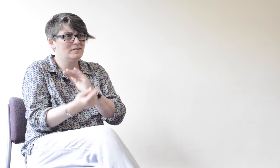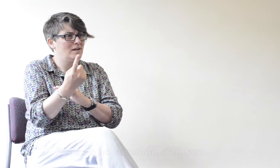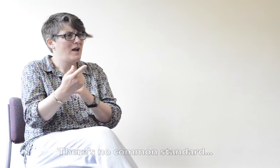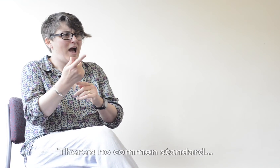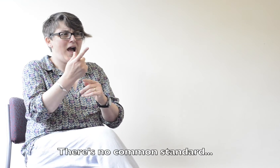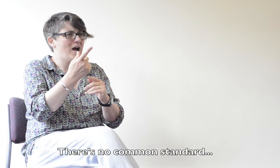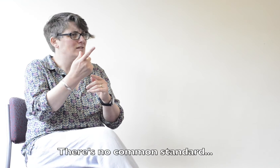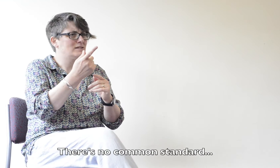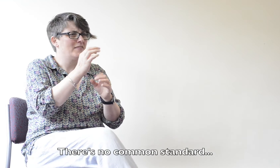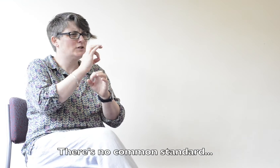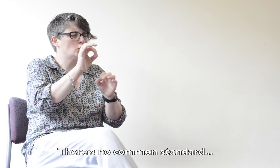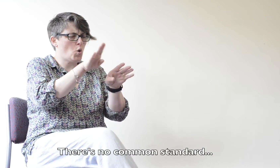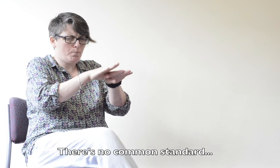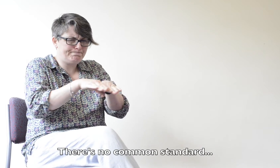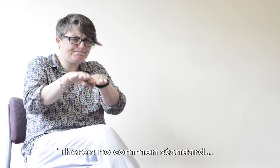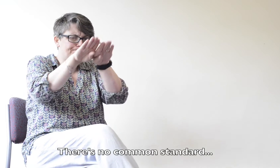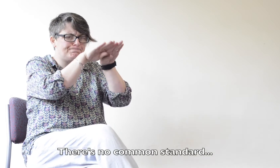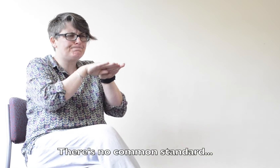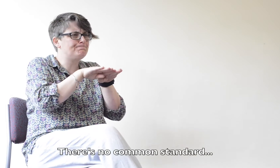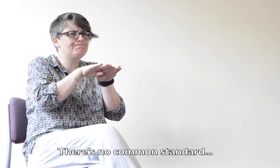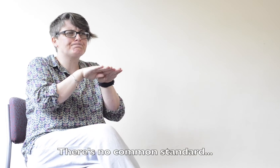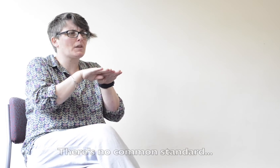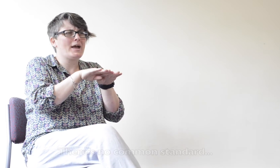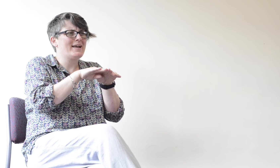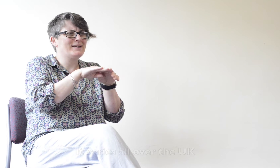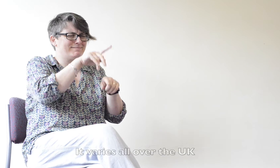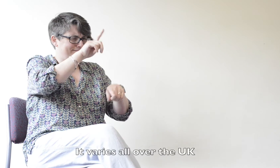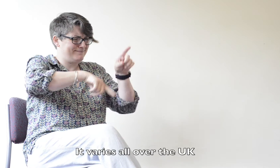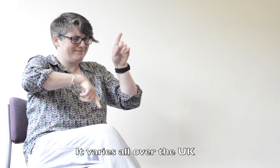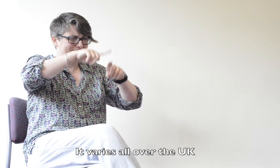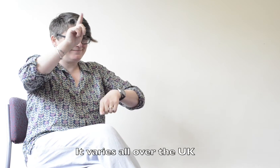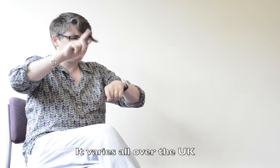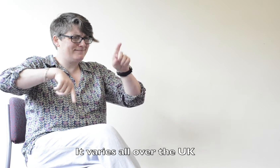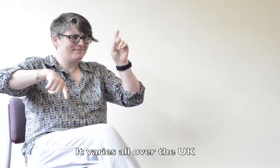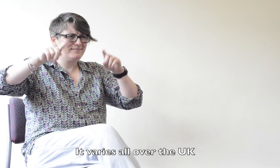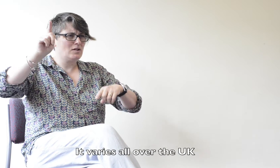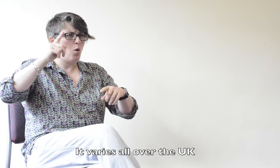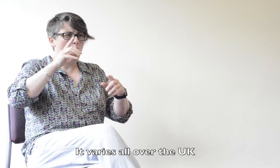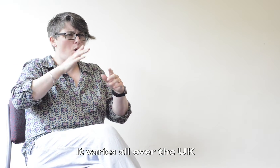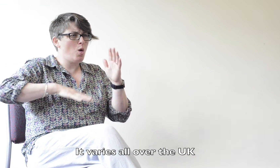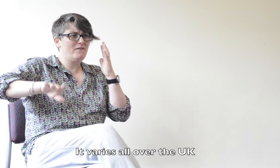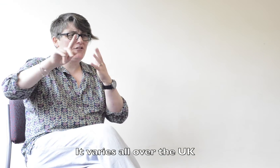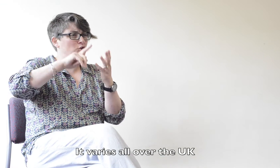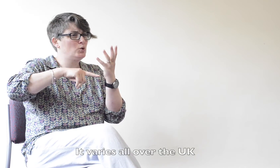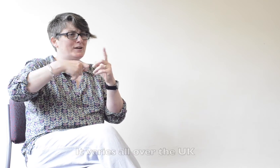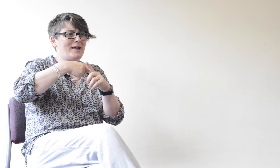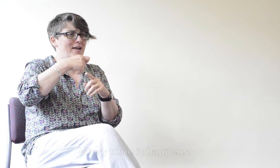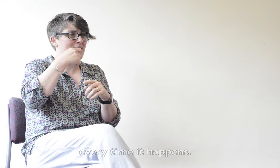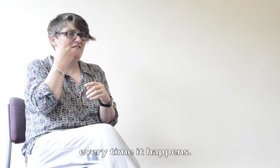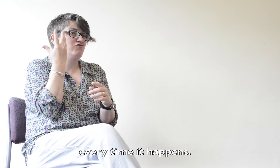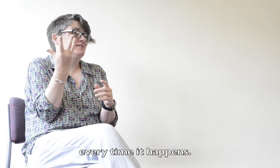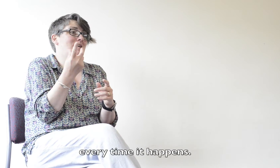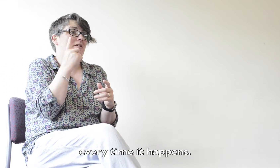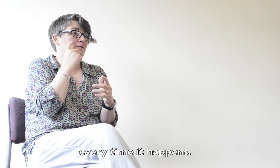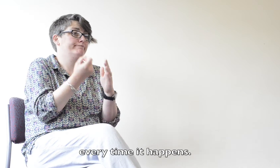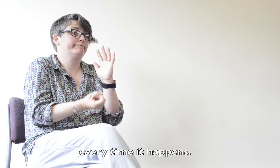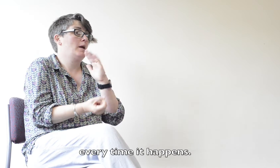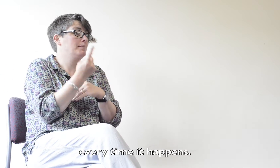So there are lots of situations like that that come up all over the UK for deaf women, particularly giving birth,